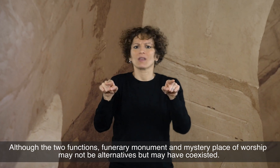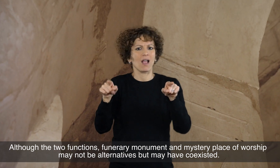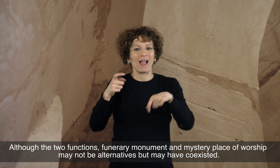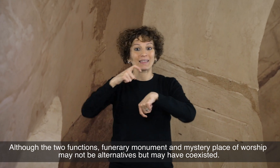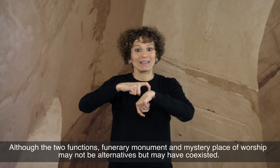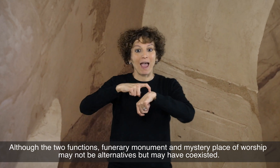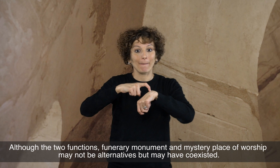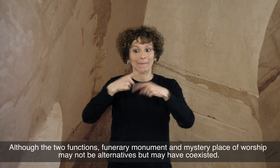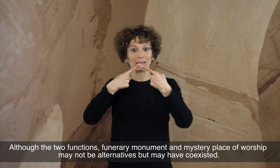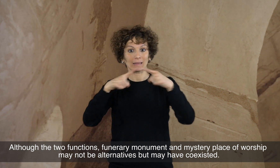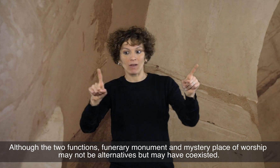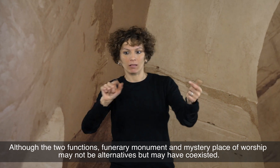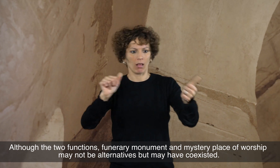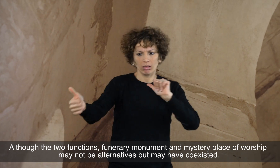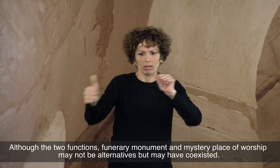but may have co-existed.